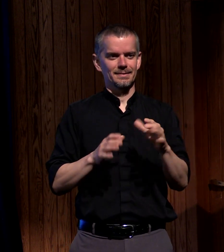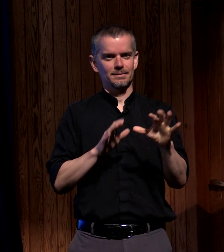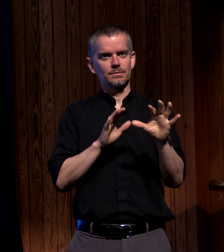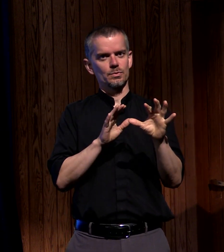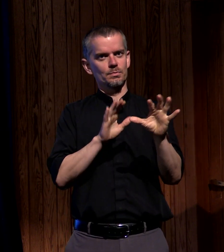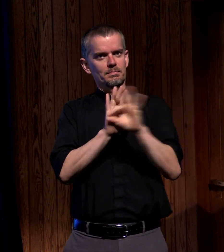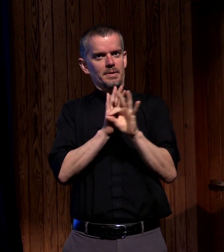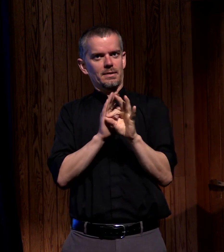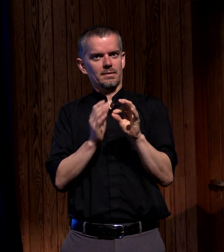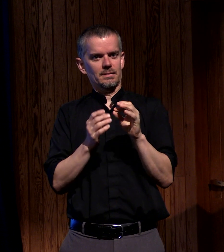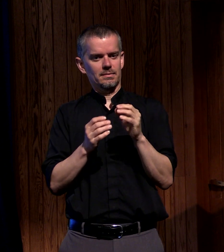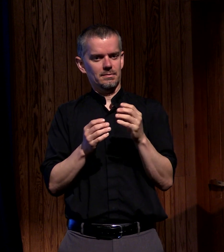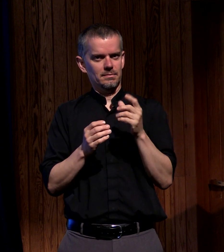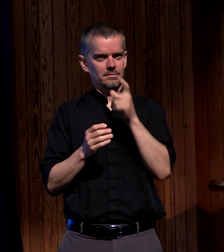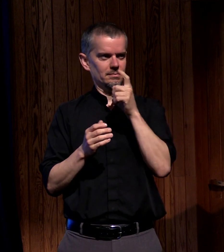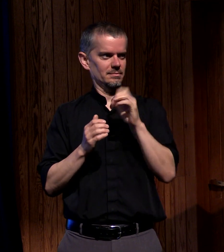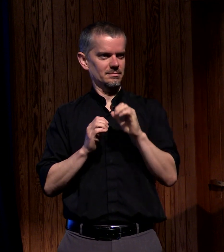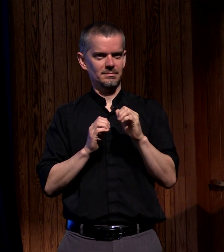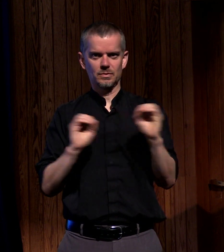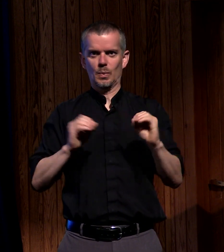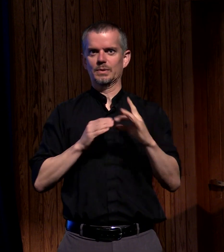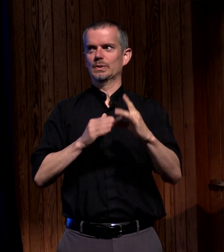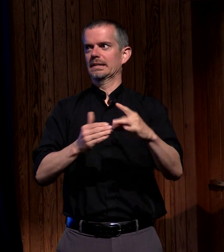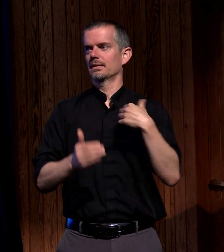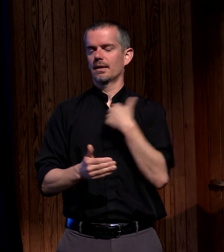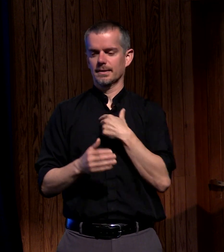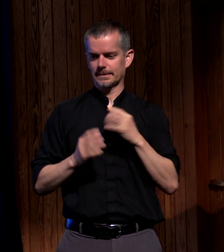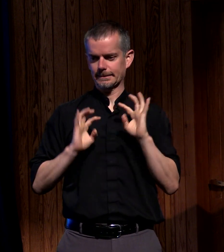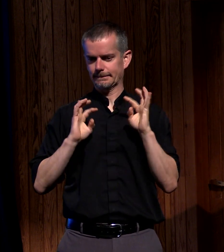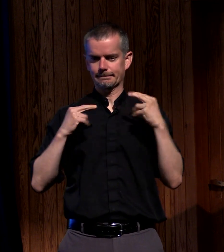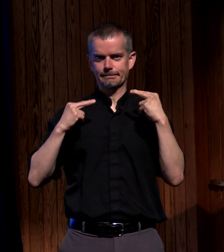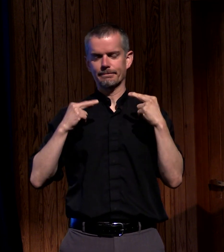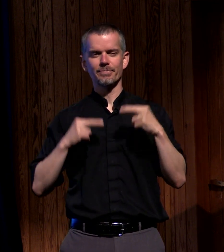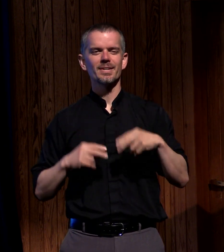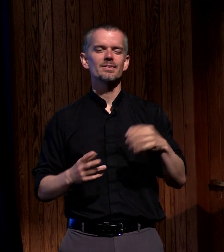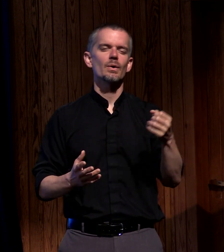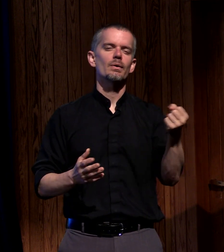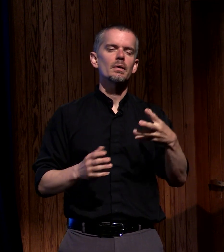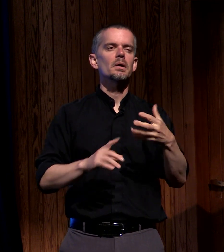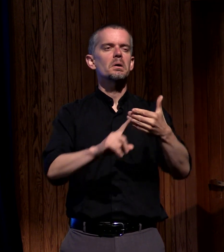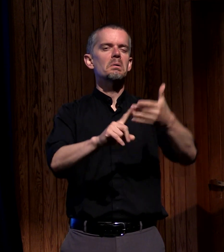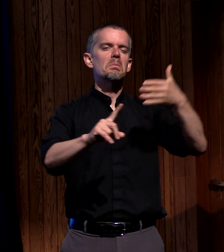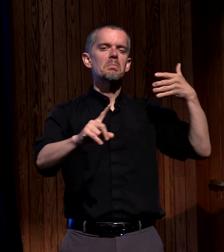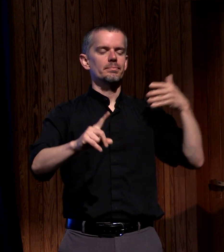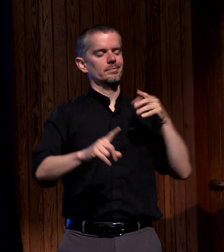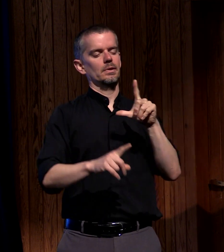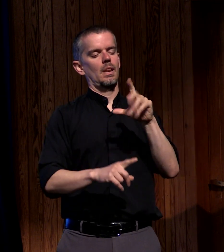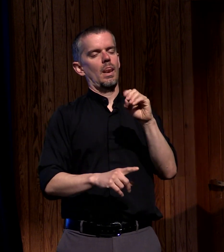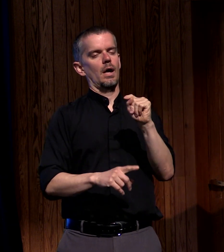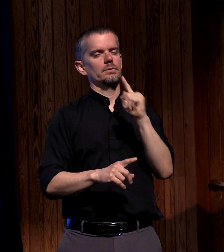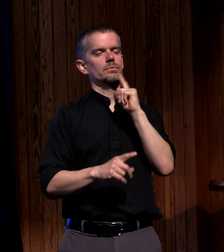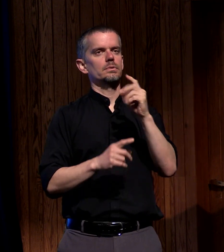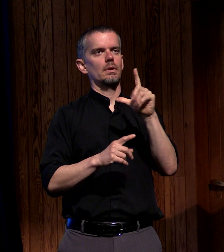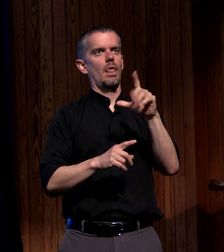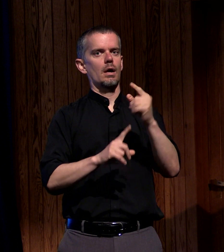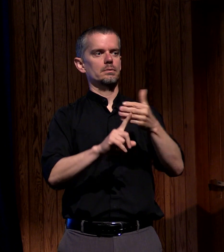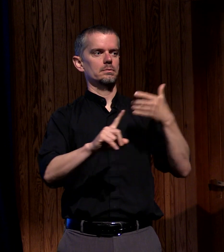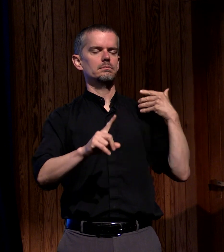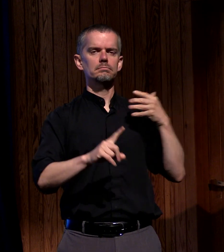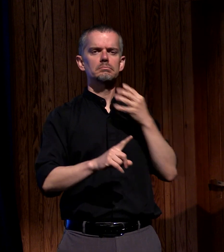to make that decision and yes casting lots have been part of the Hebrew tradition but what I want us to see here